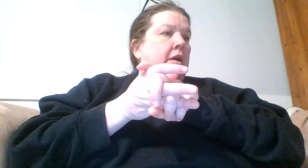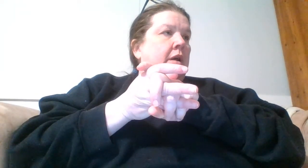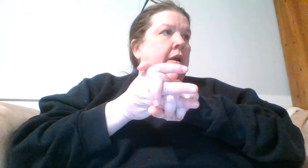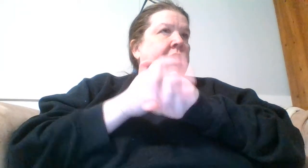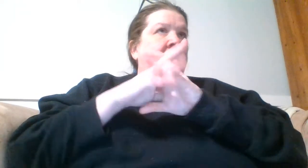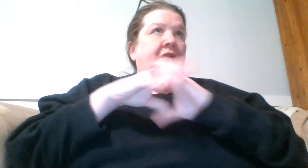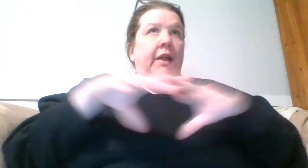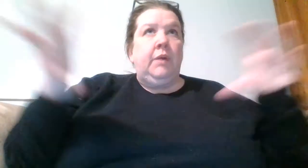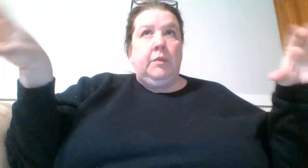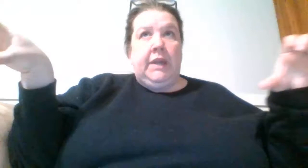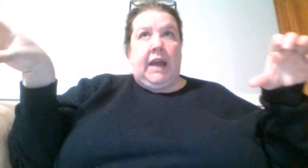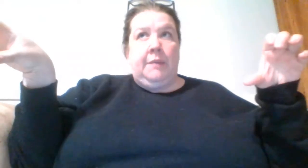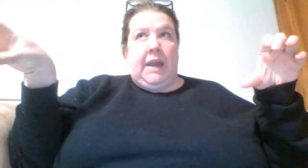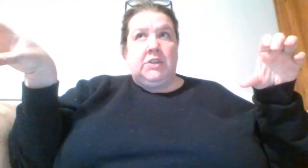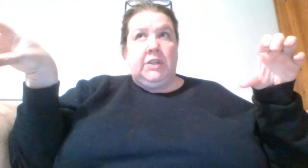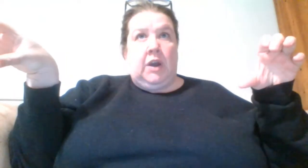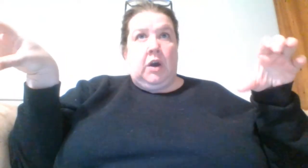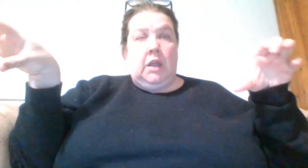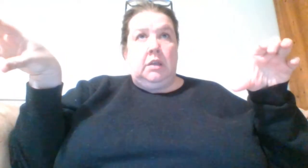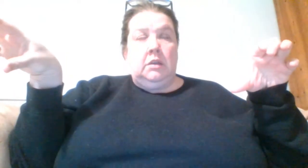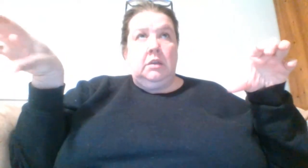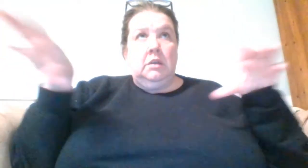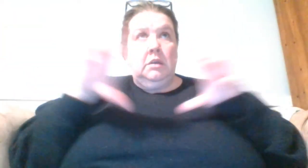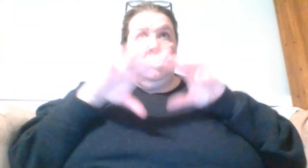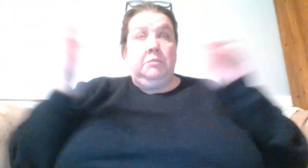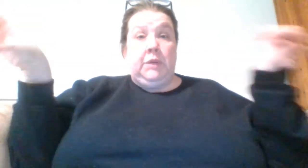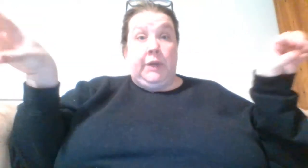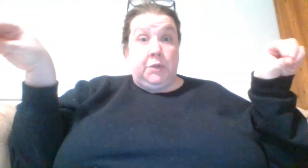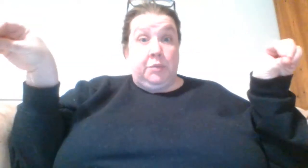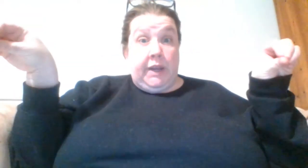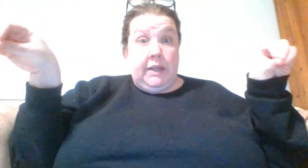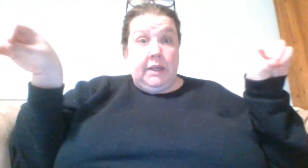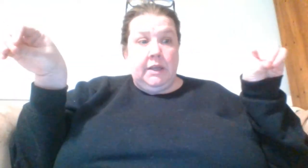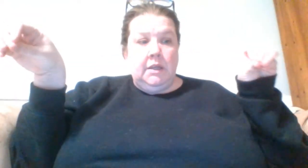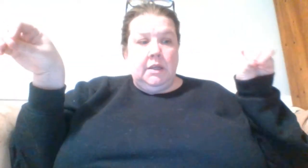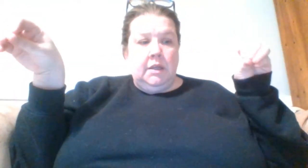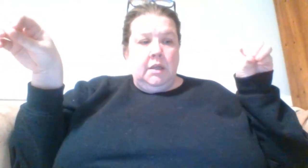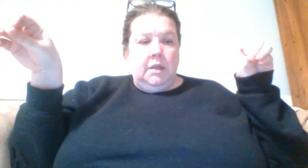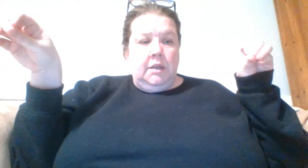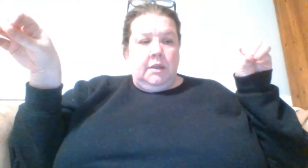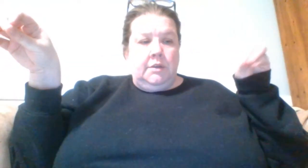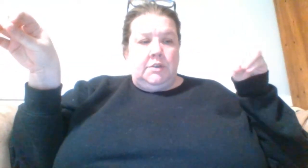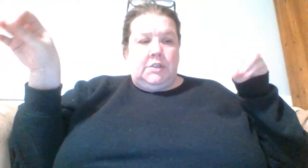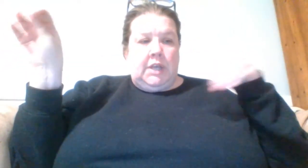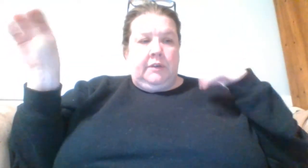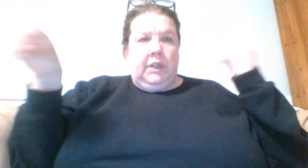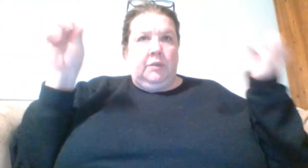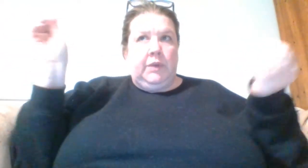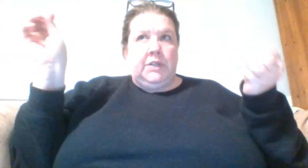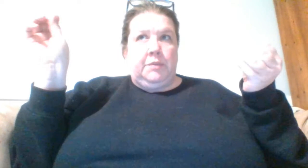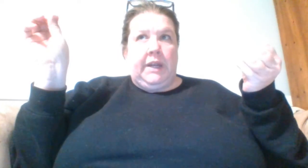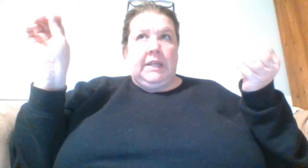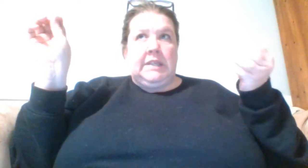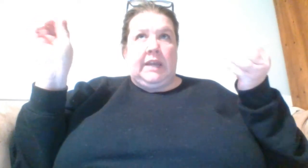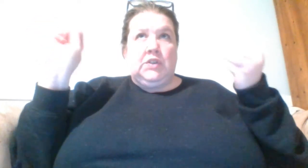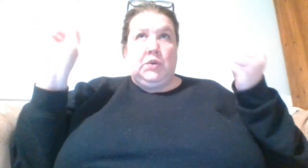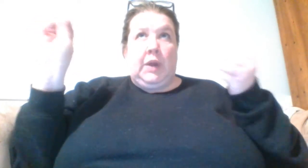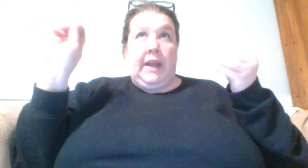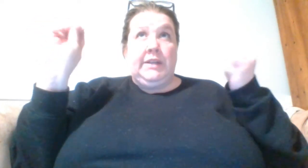And then the following week, I'm actually on midwinter break. Generally, in winter breaks, I try to